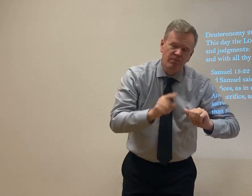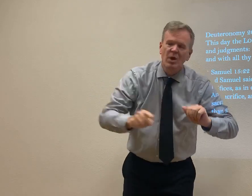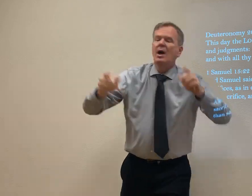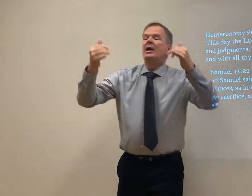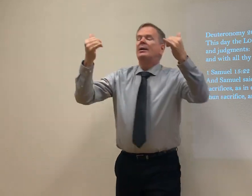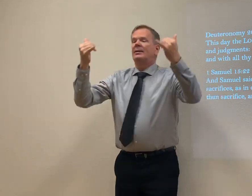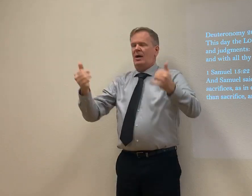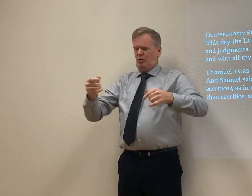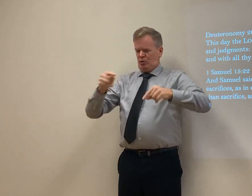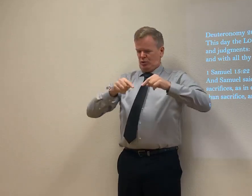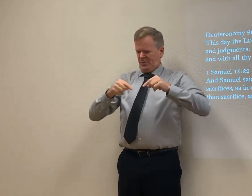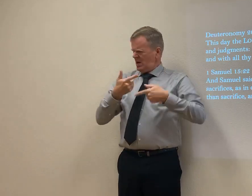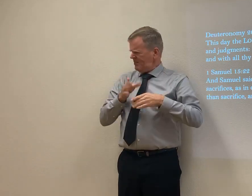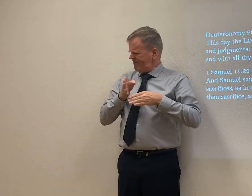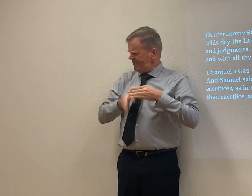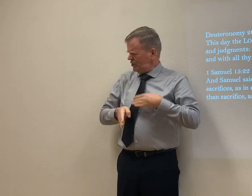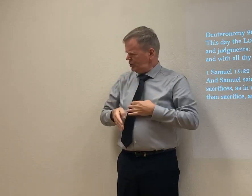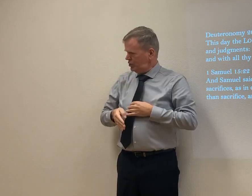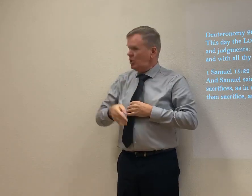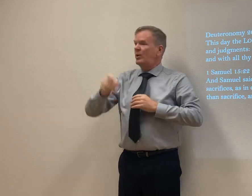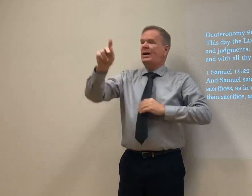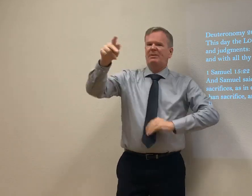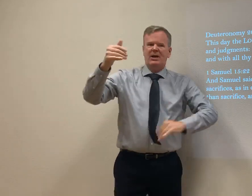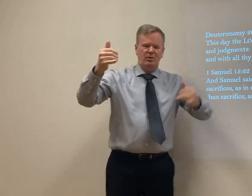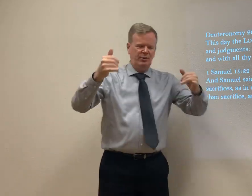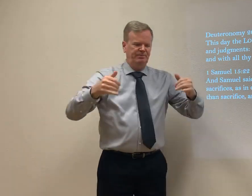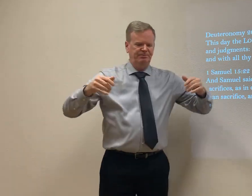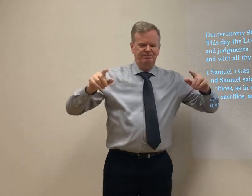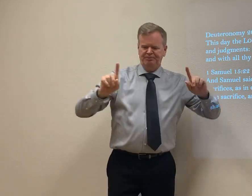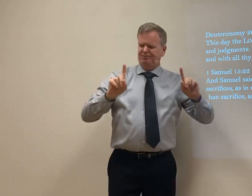being prepared for it. Now, let me go ahead and finish this particular story.